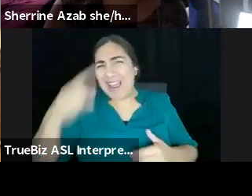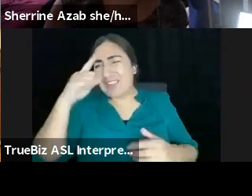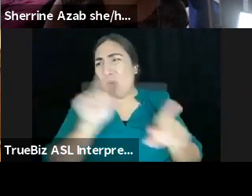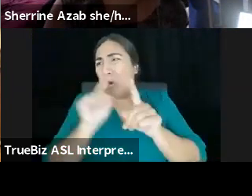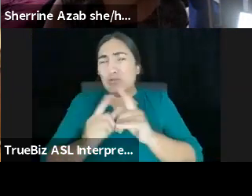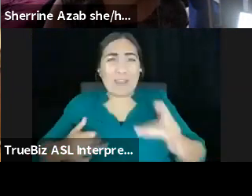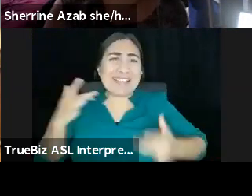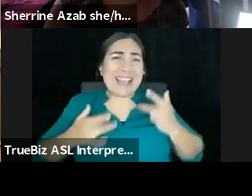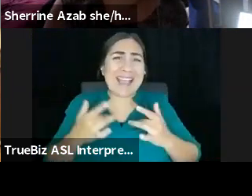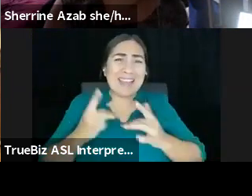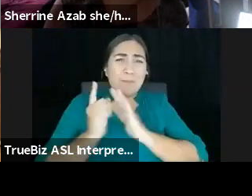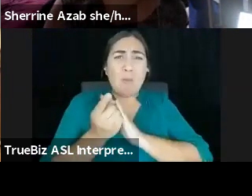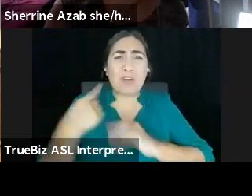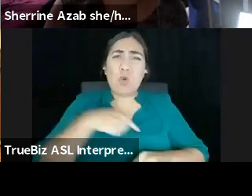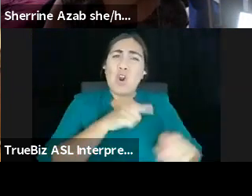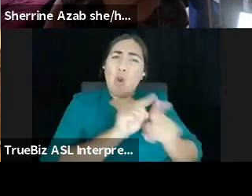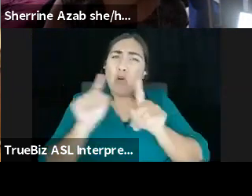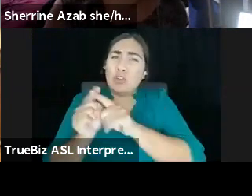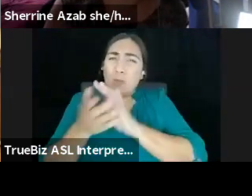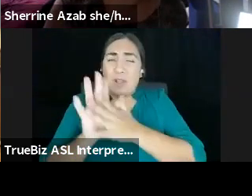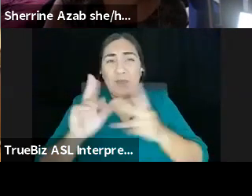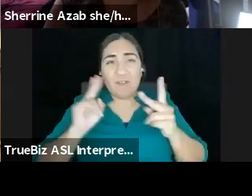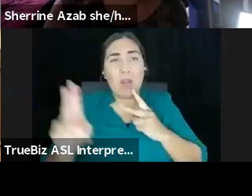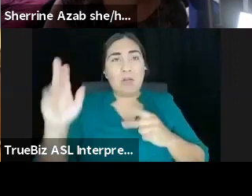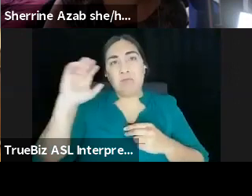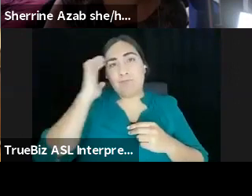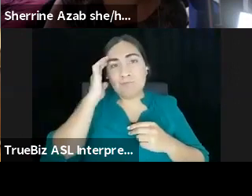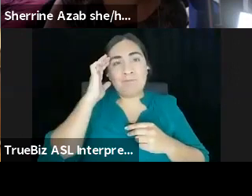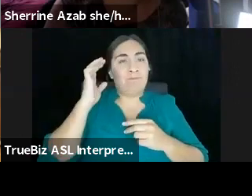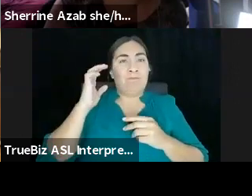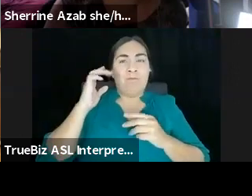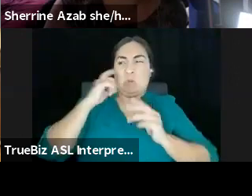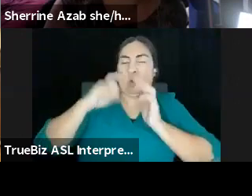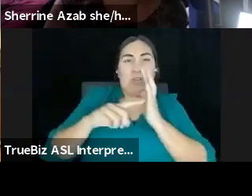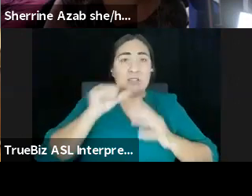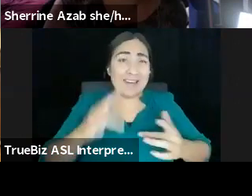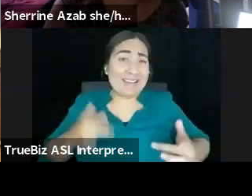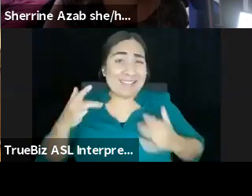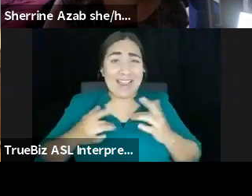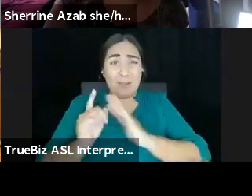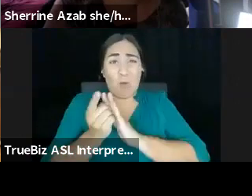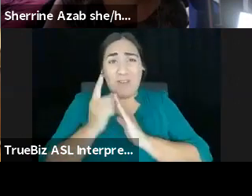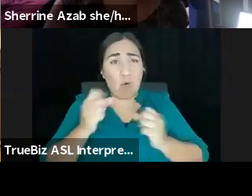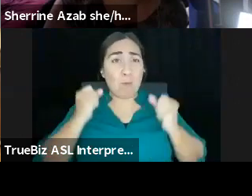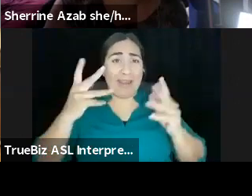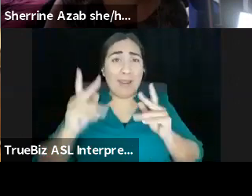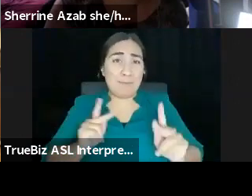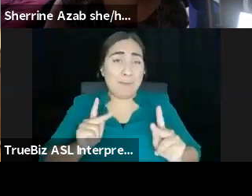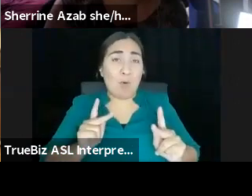being very cognizant about how this is not an exciting time for a lot of people. Um, and you know, especially in my brain